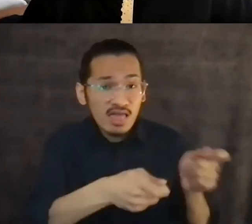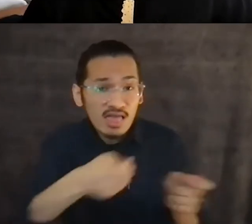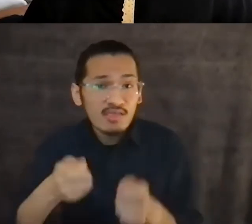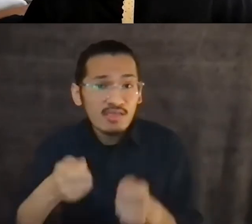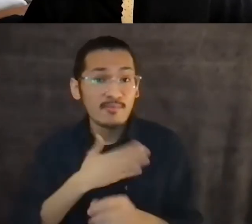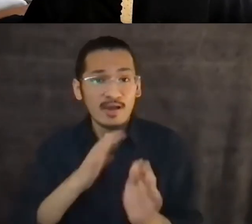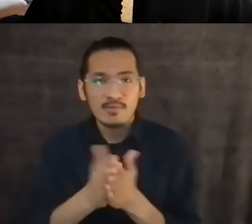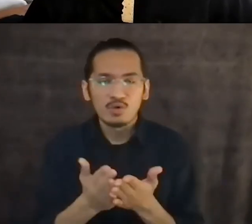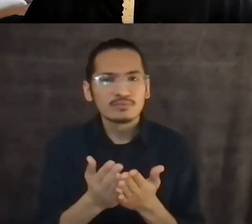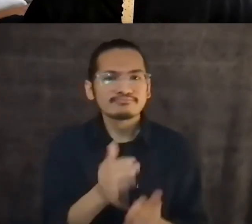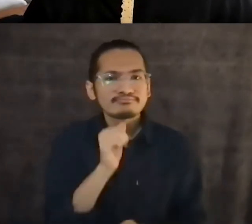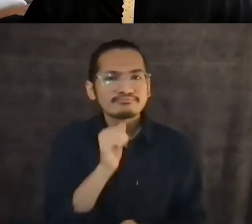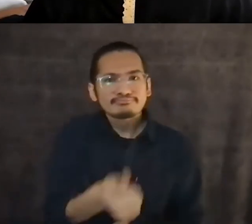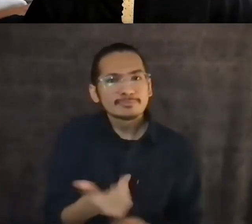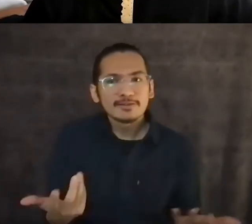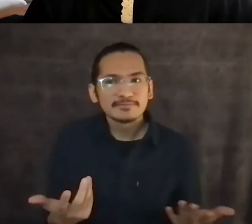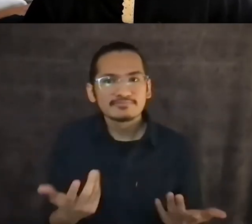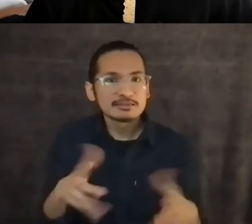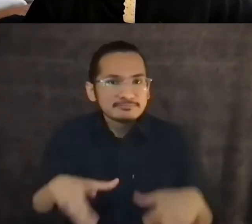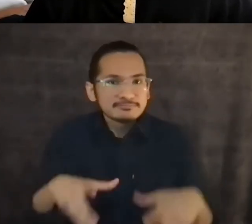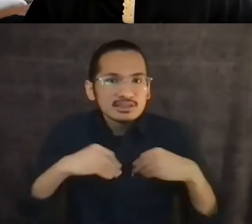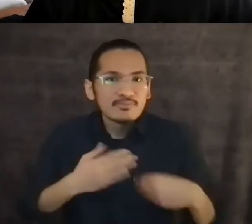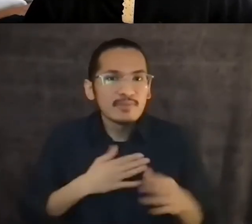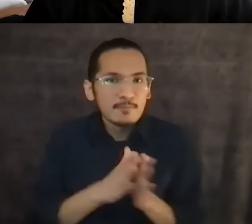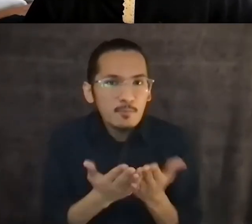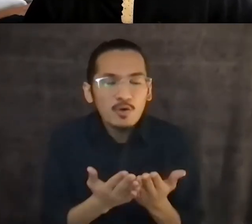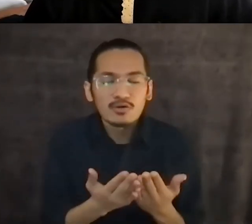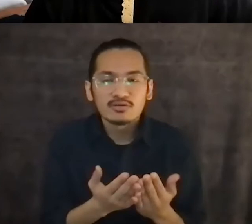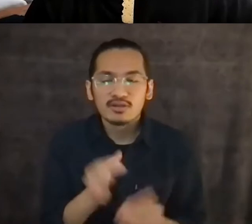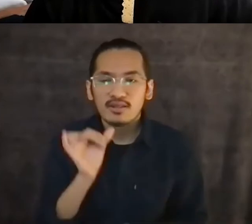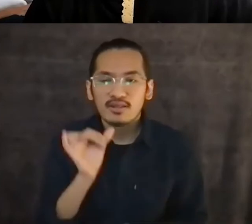I will say that is very, very, um,